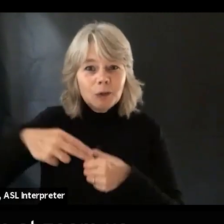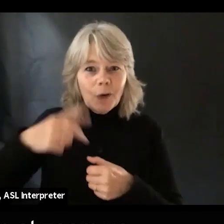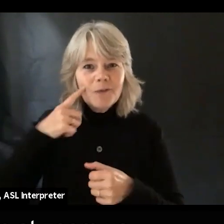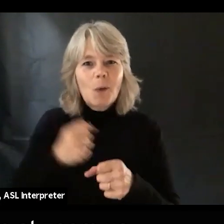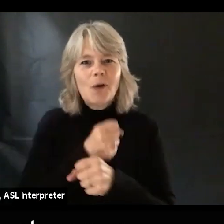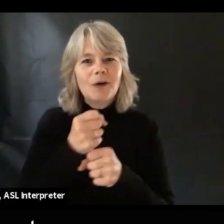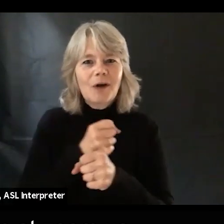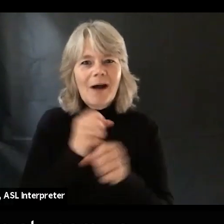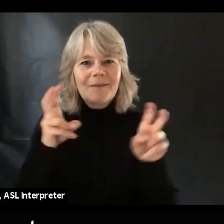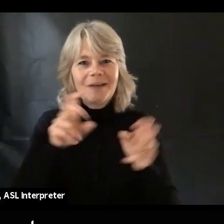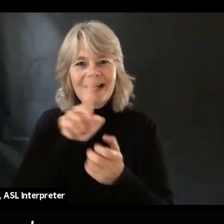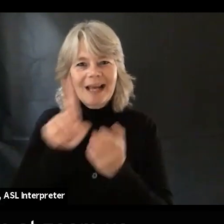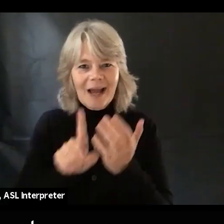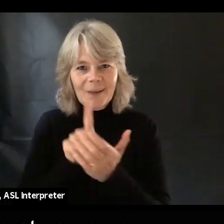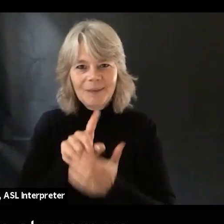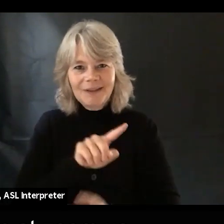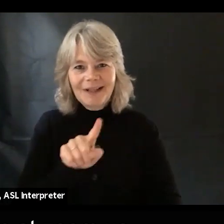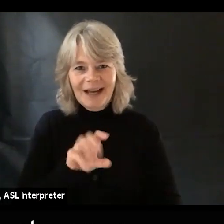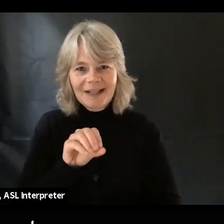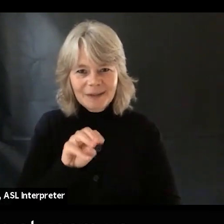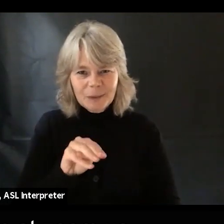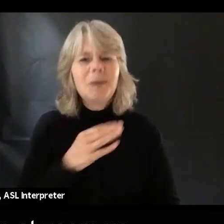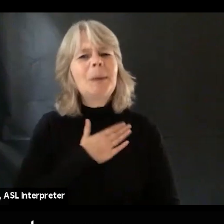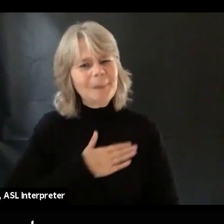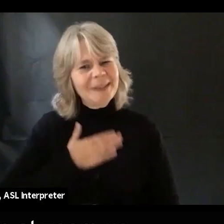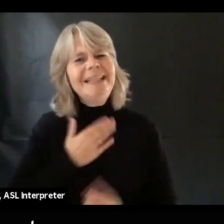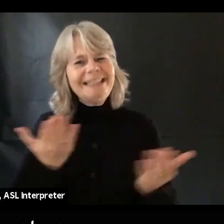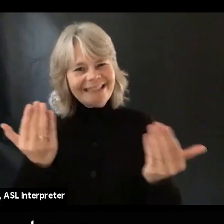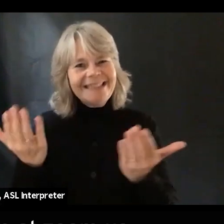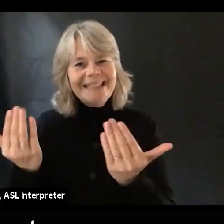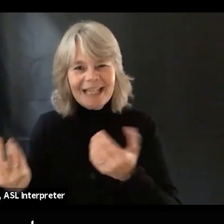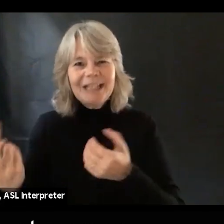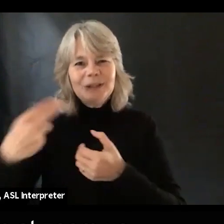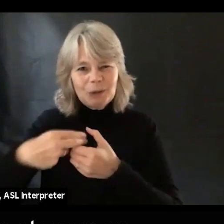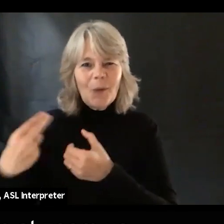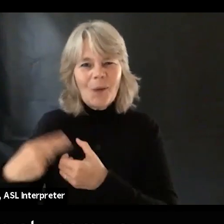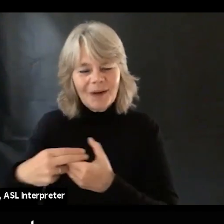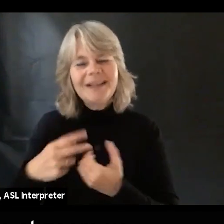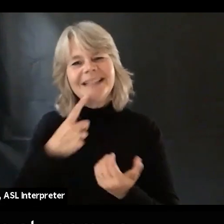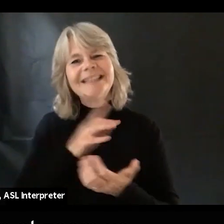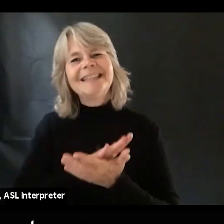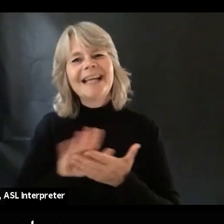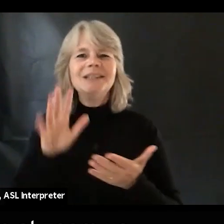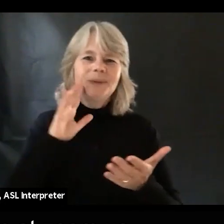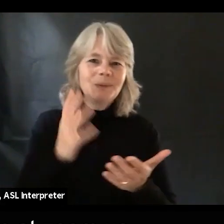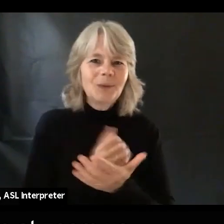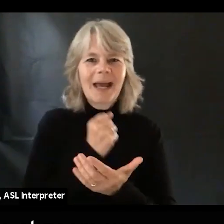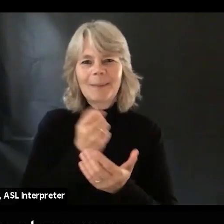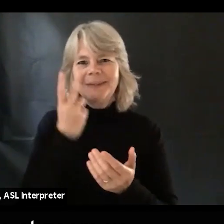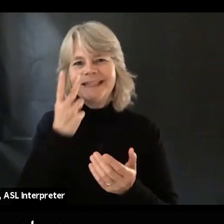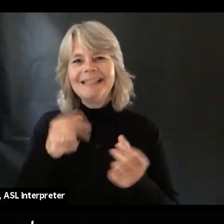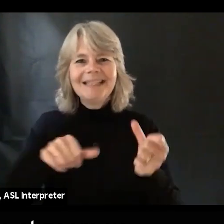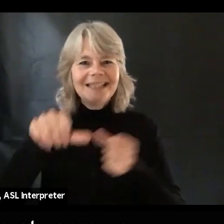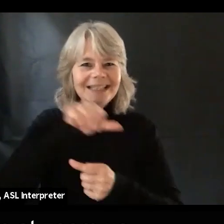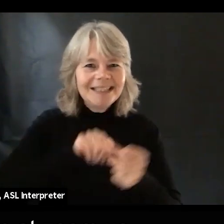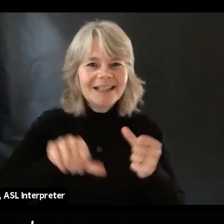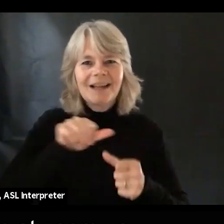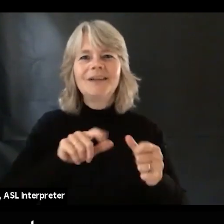It's been really nice time to be able to see one another and have some conversation and be in a